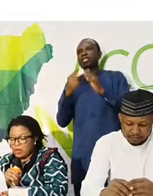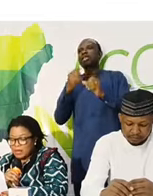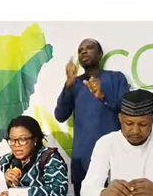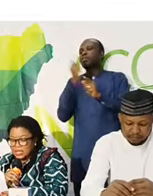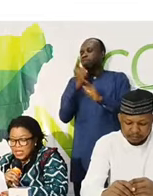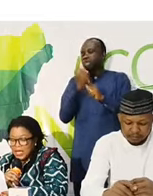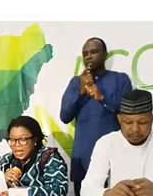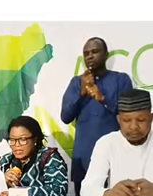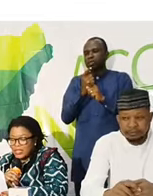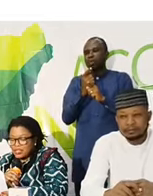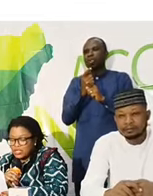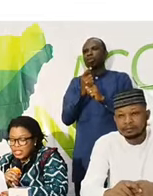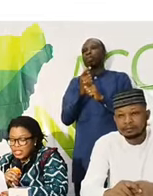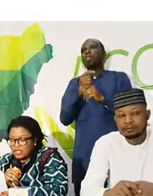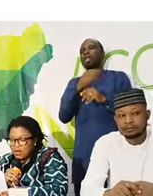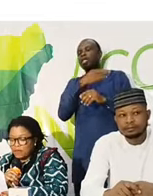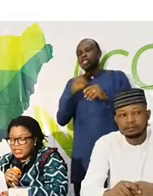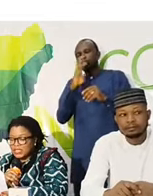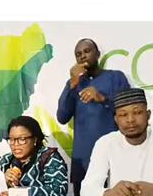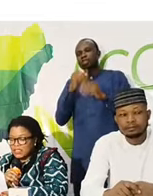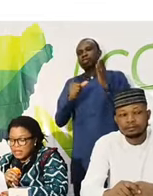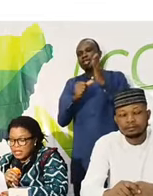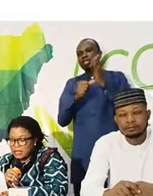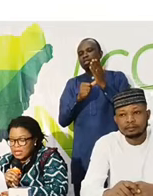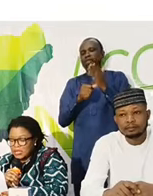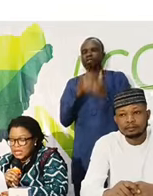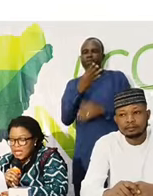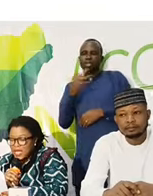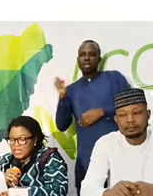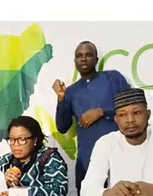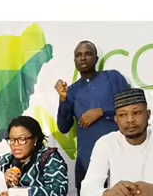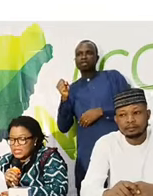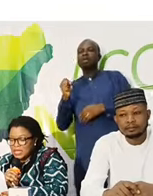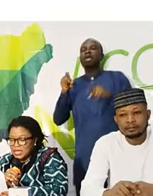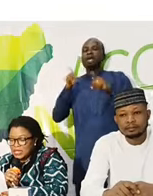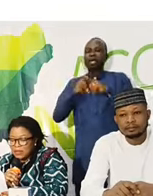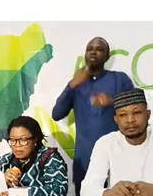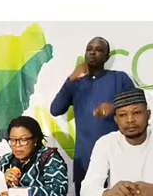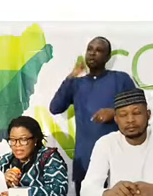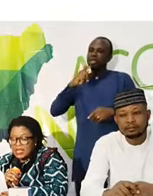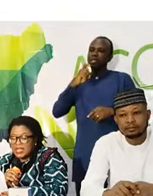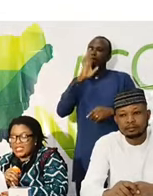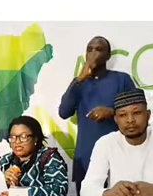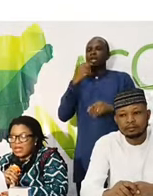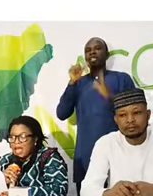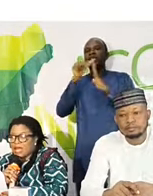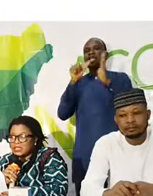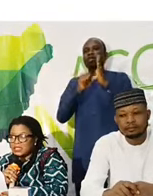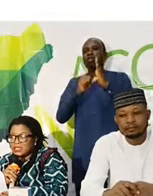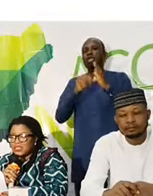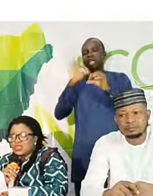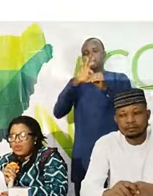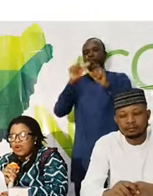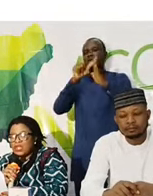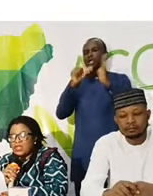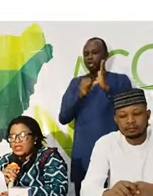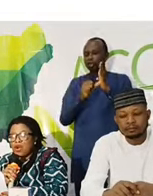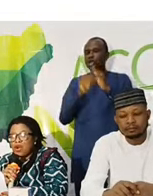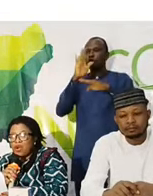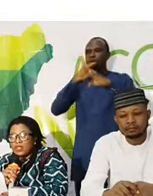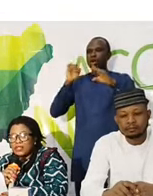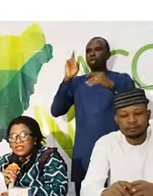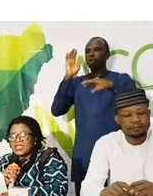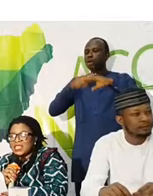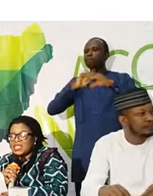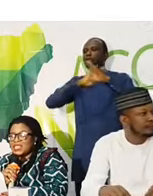deployment and the usage of assistive materials as mandated by the Electoral Act. So calling on